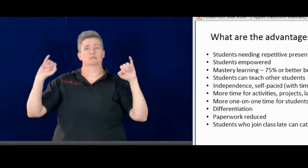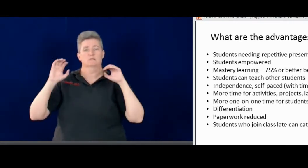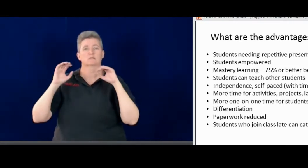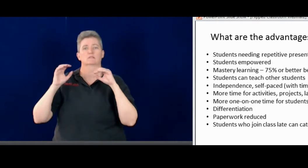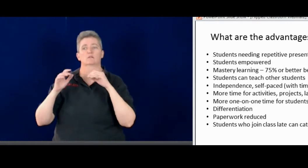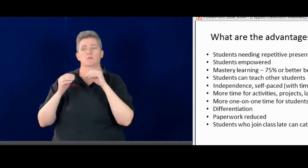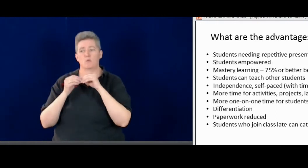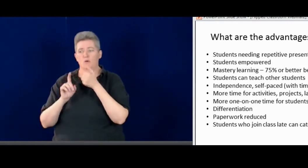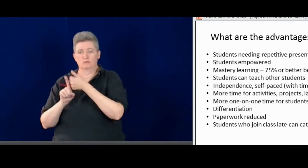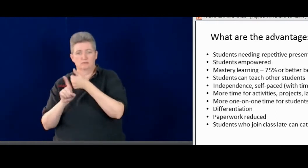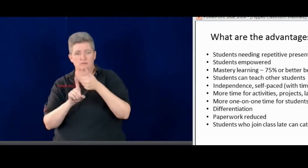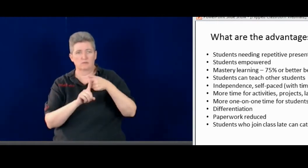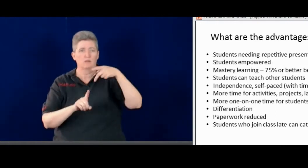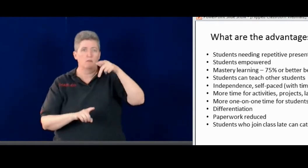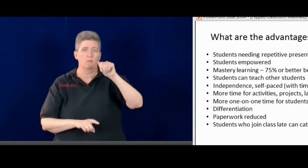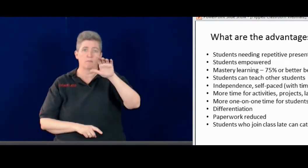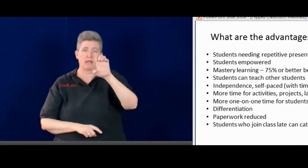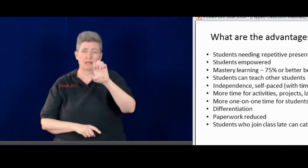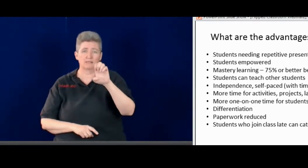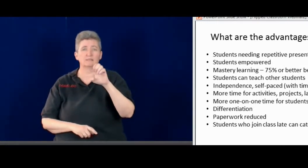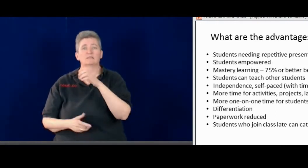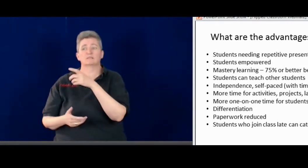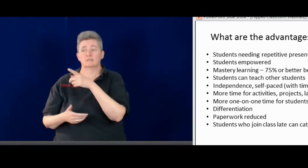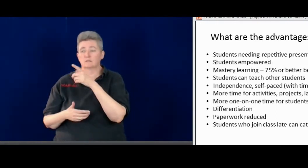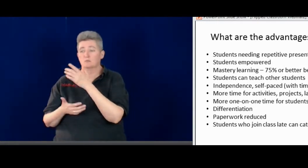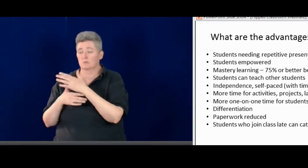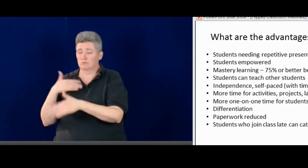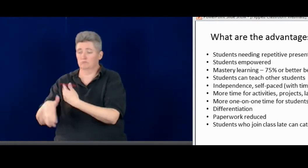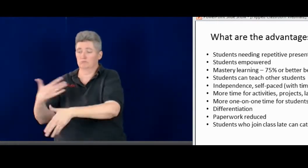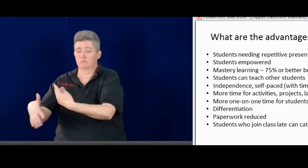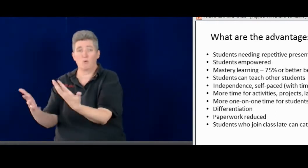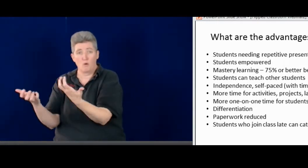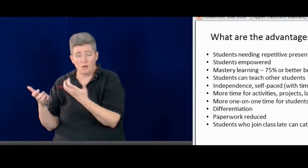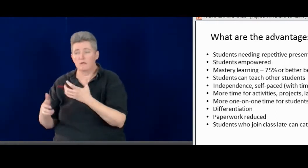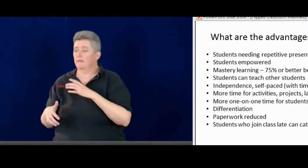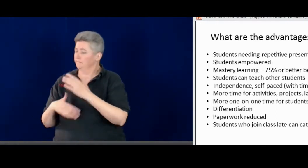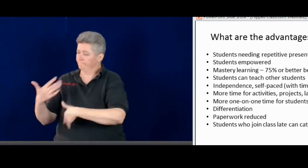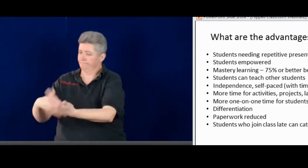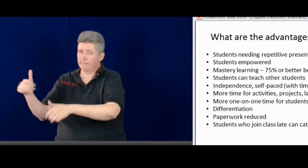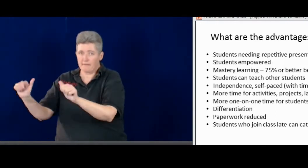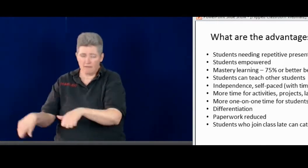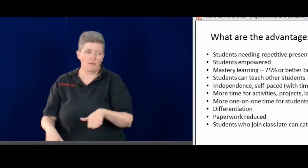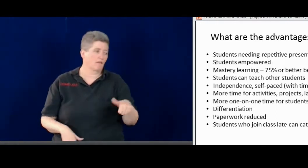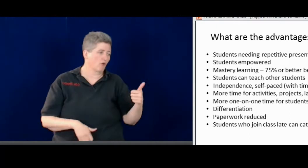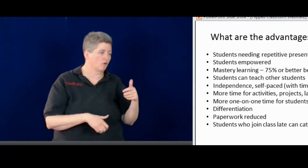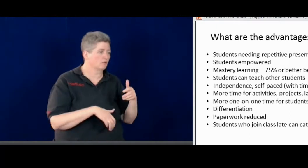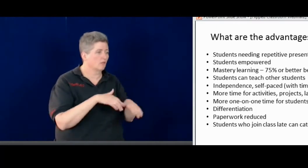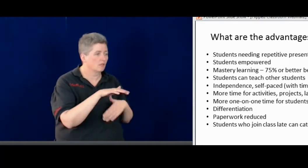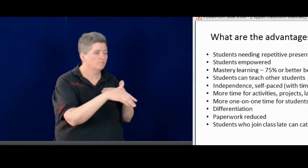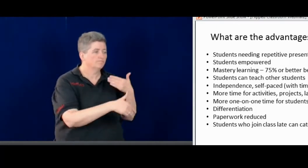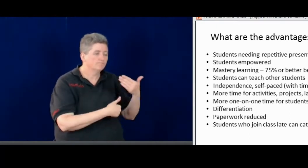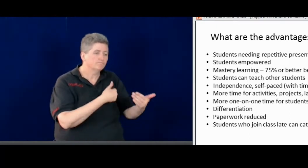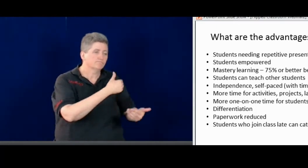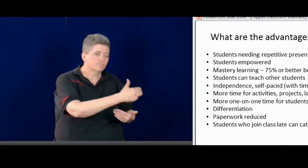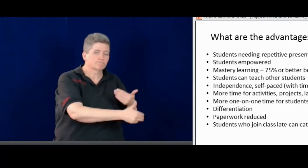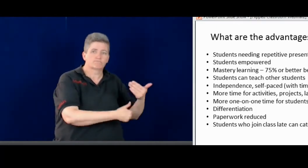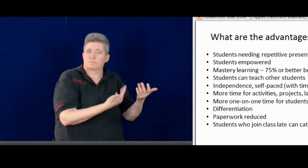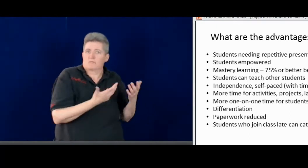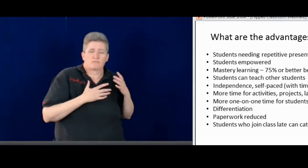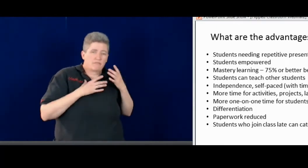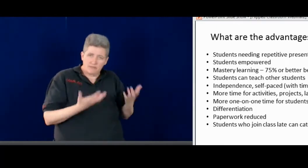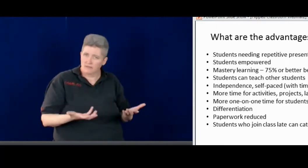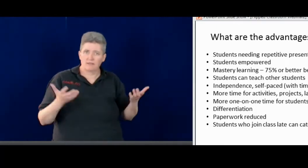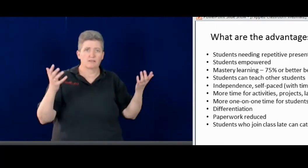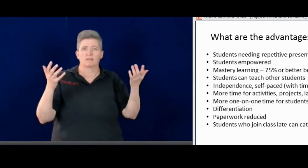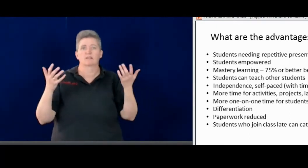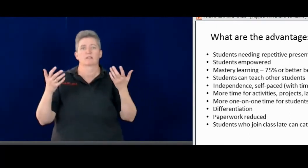And again, this really supports independence. They can work at their own pace. Because they want to do it quickly, others may